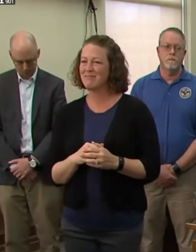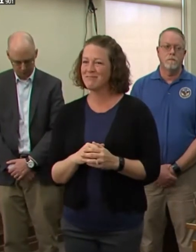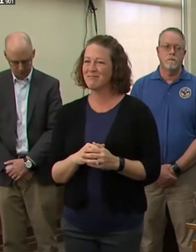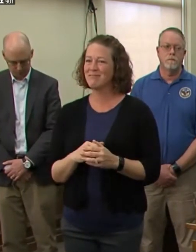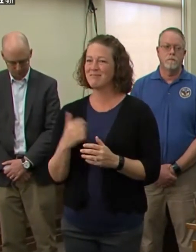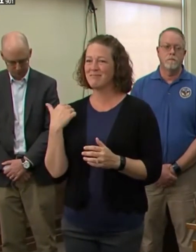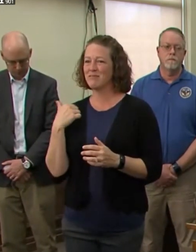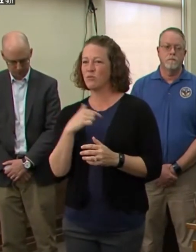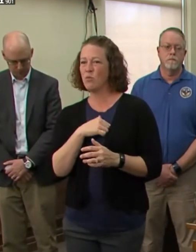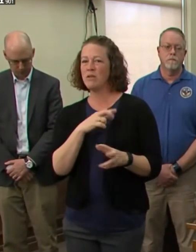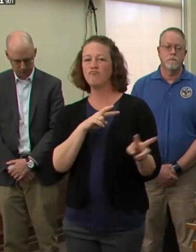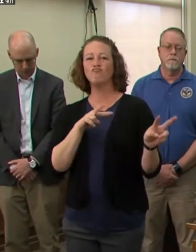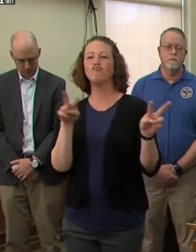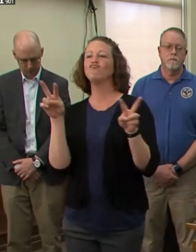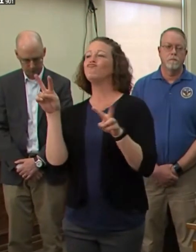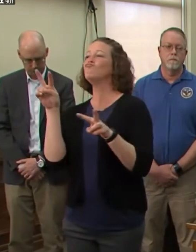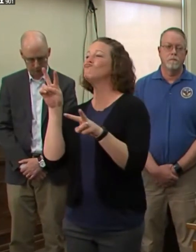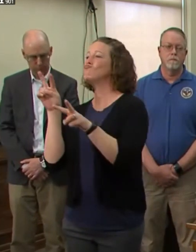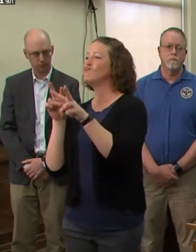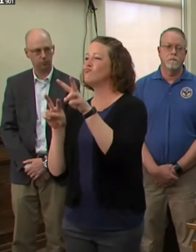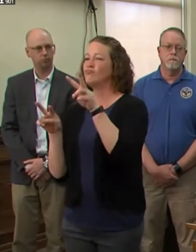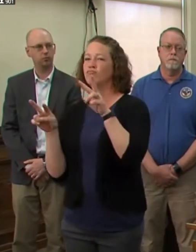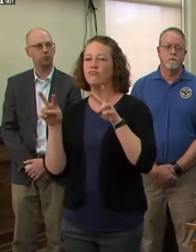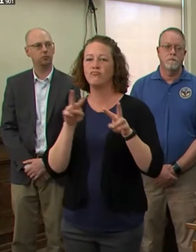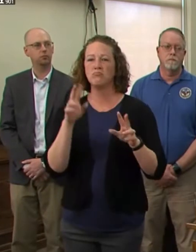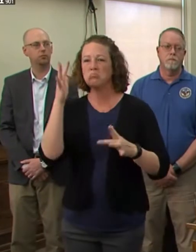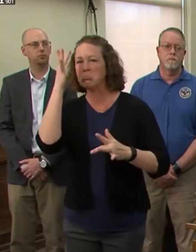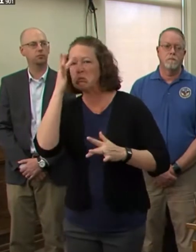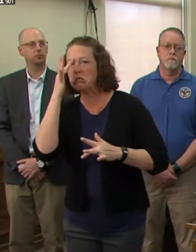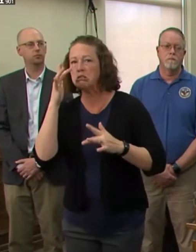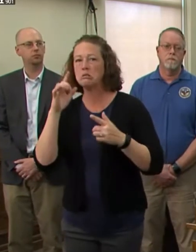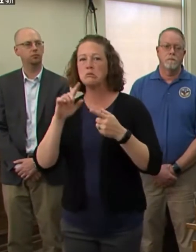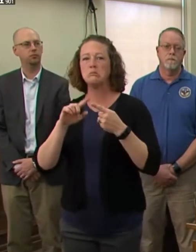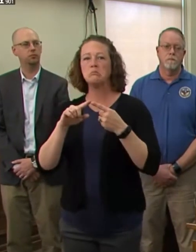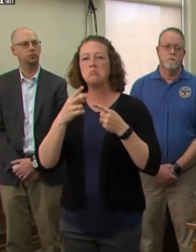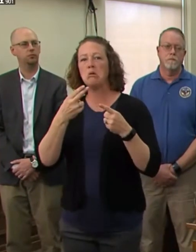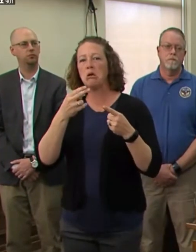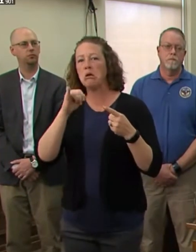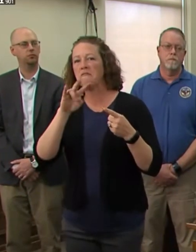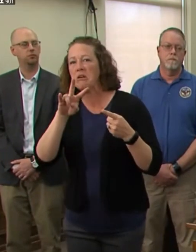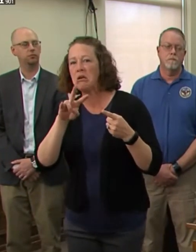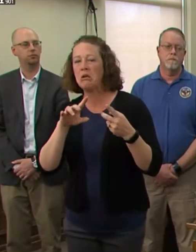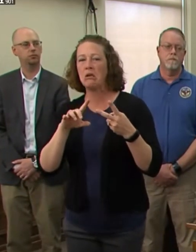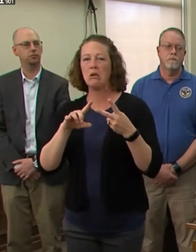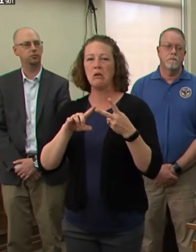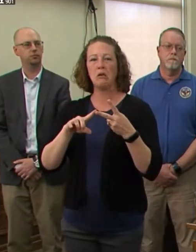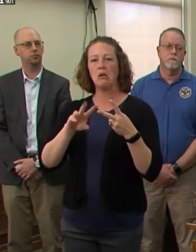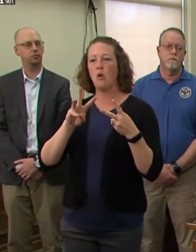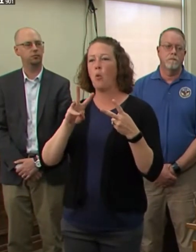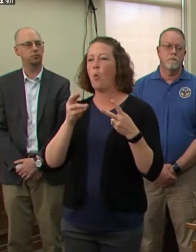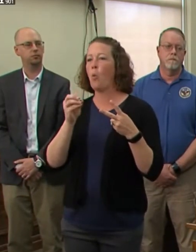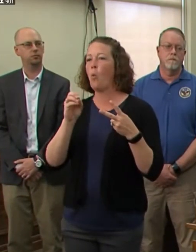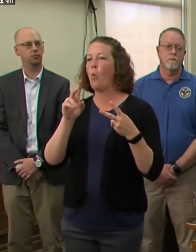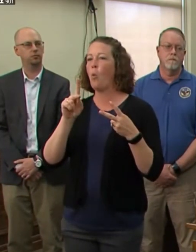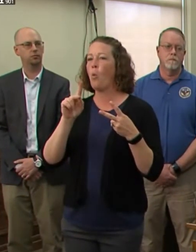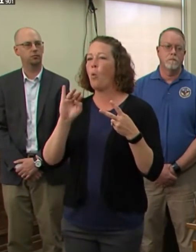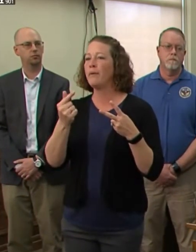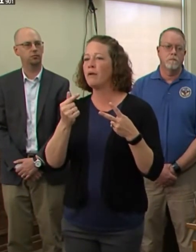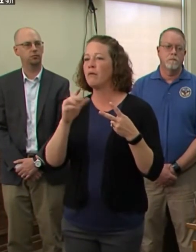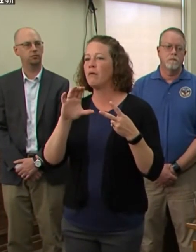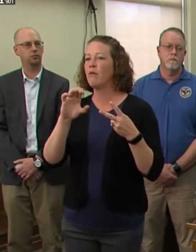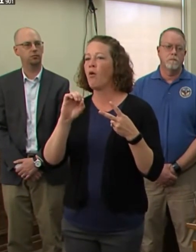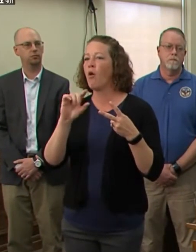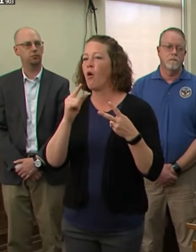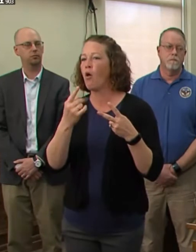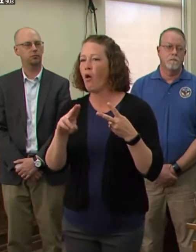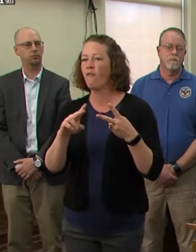surveilling for pertussis. We're keeping track of HIV rates. We're making sure people are getting their medicines. We like to do our work in